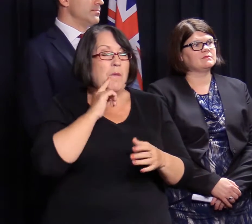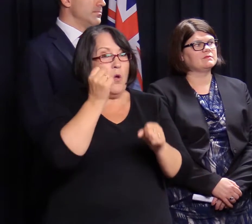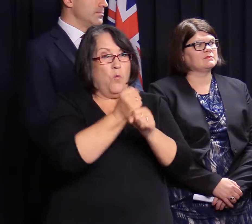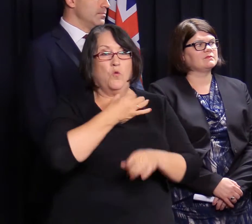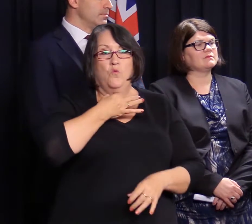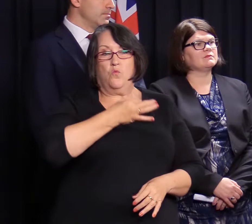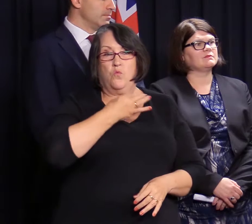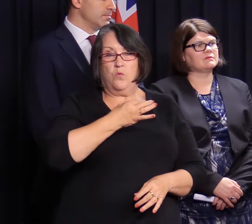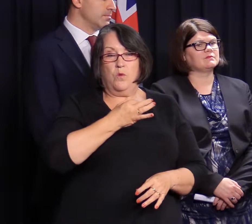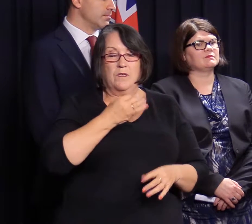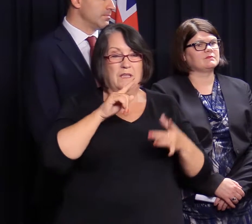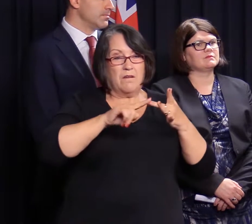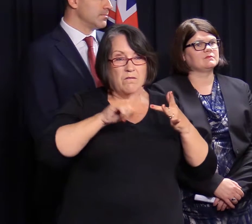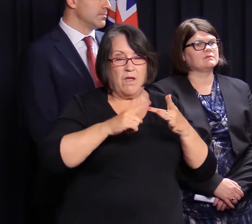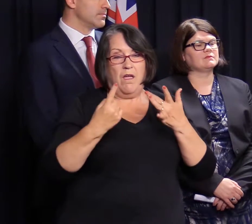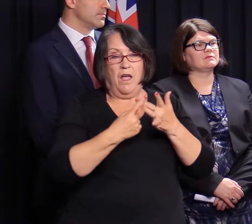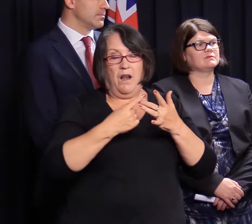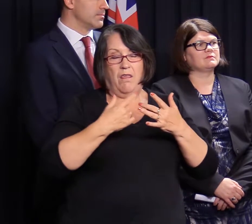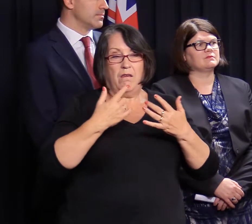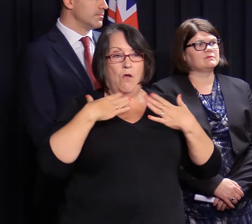risk of infections and other medical conditions.